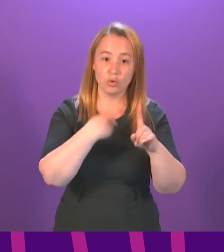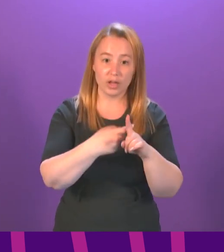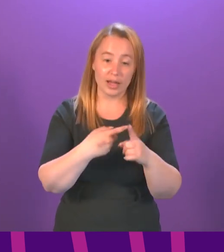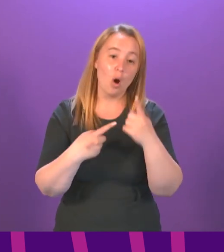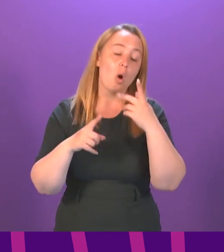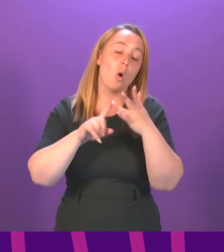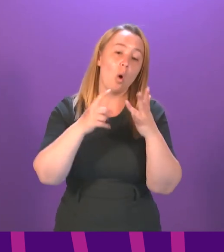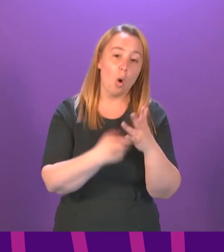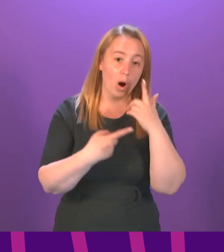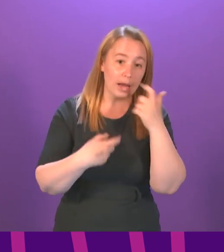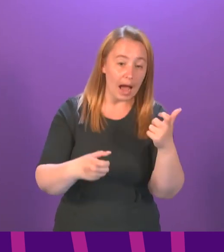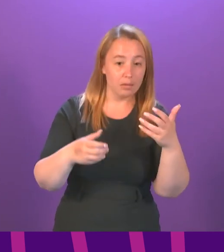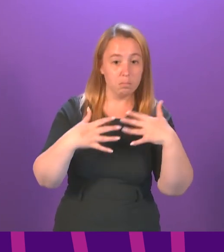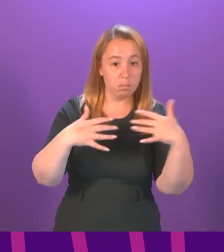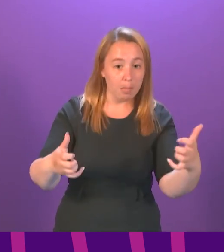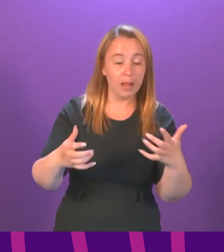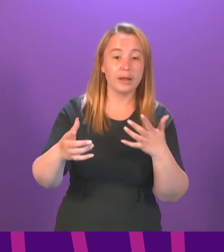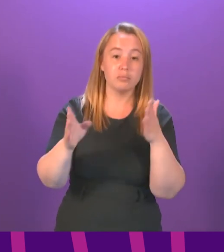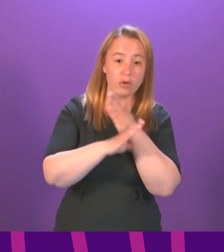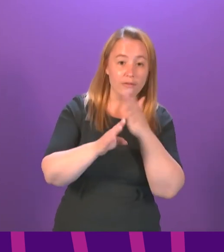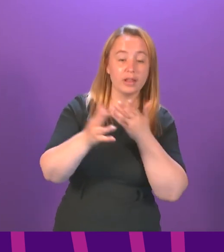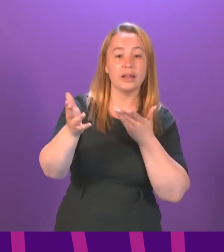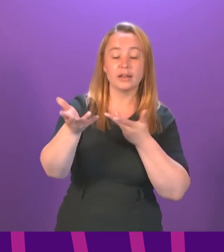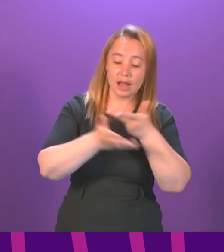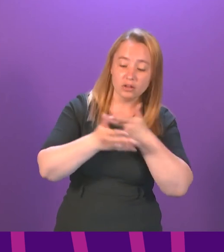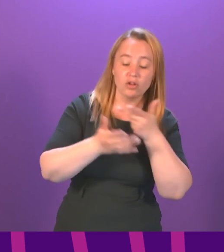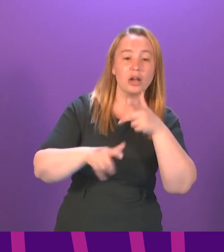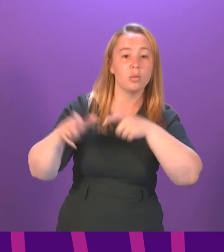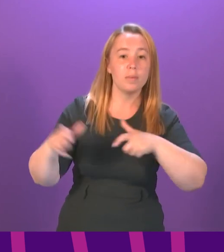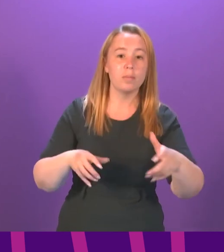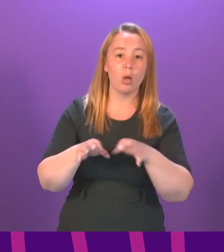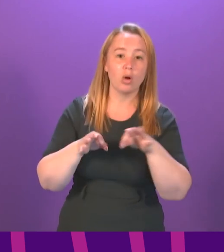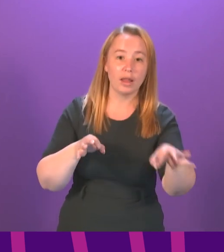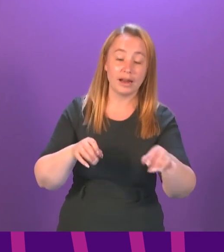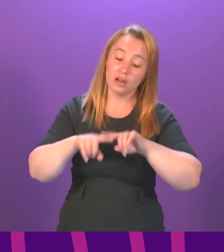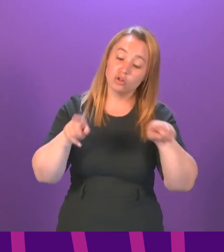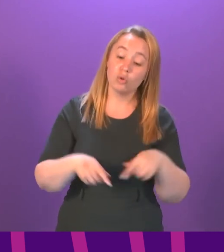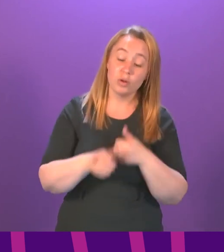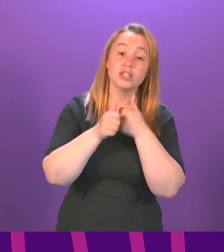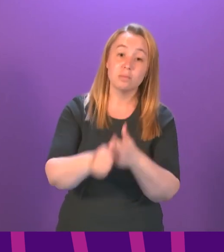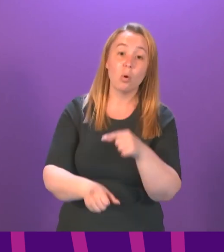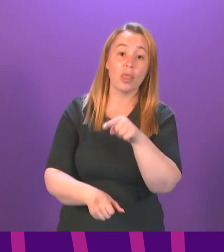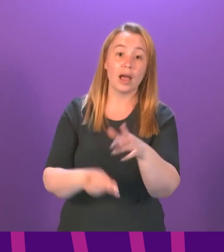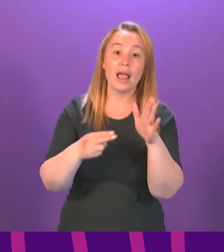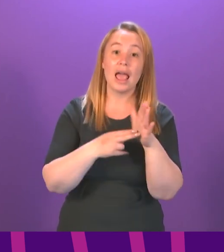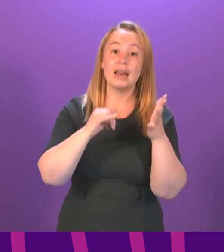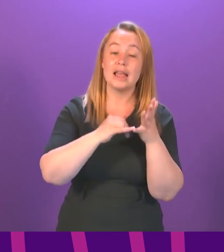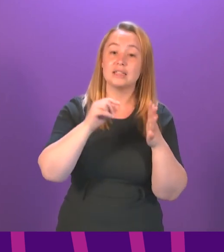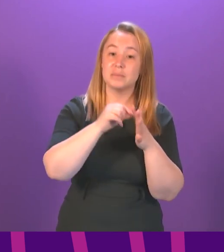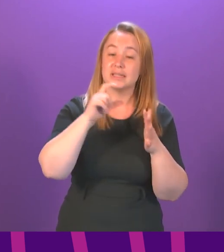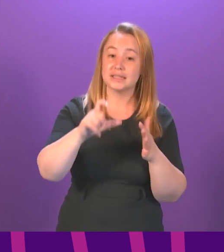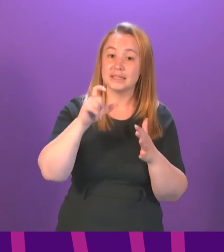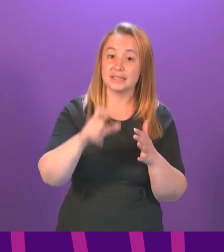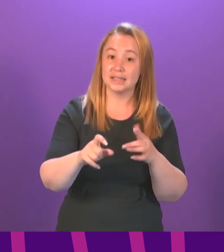privately or publicly interact with others online, to go back to the point the member made. So, I should say we are very supportive of this. The NSPCC, who